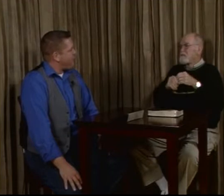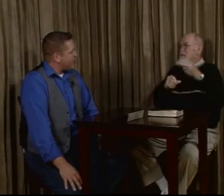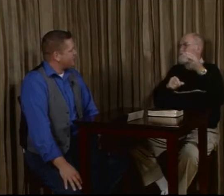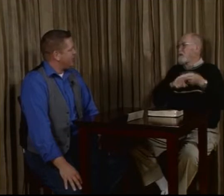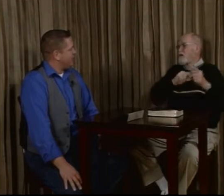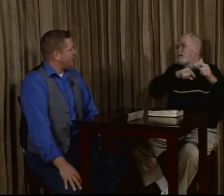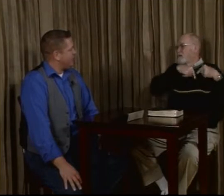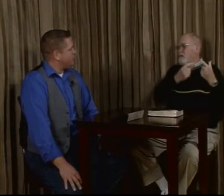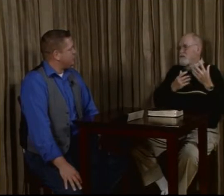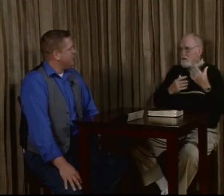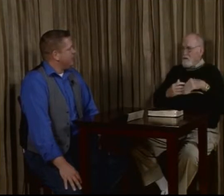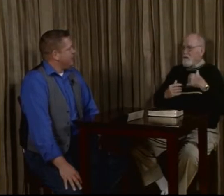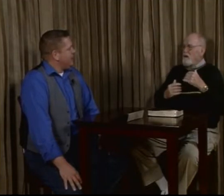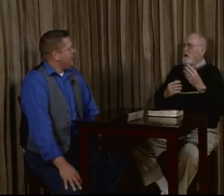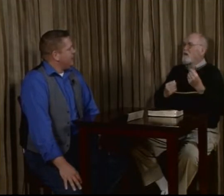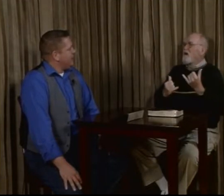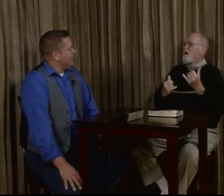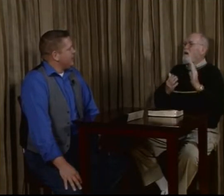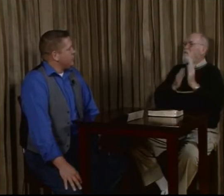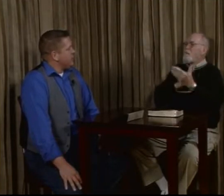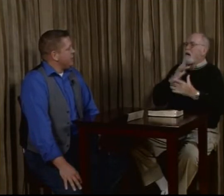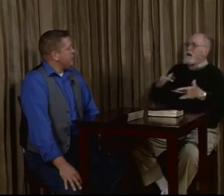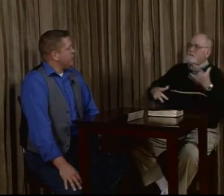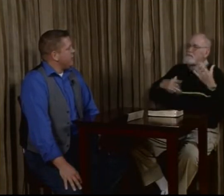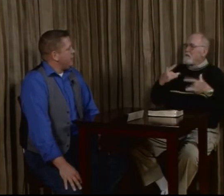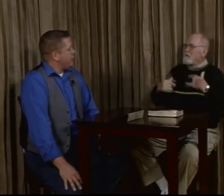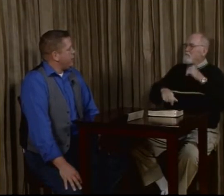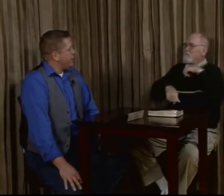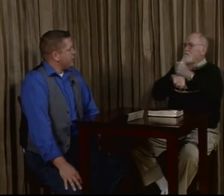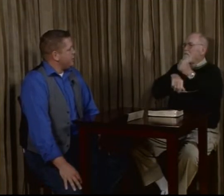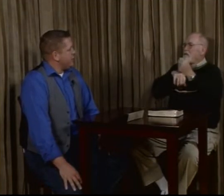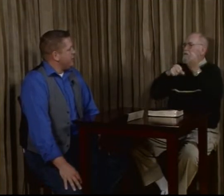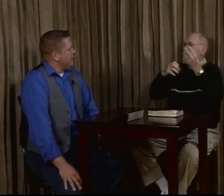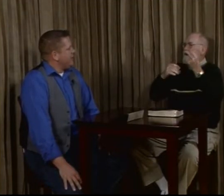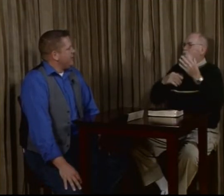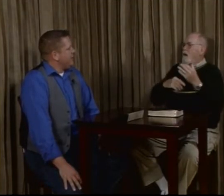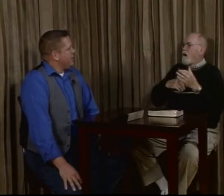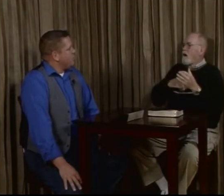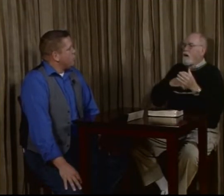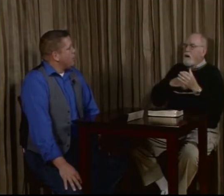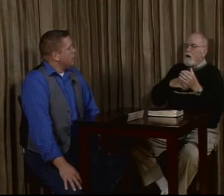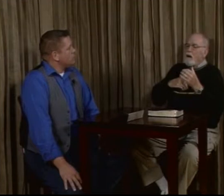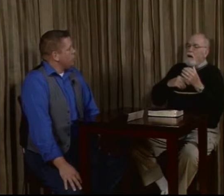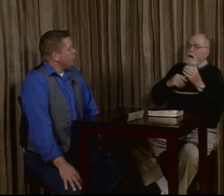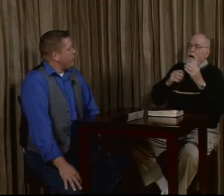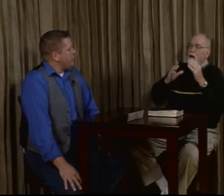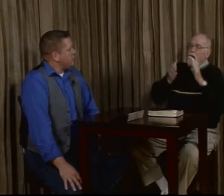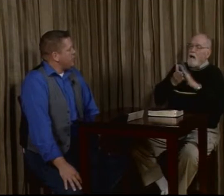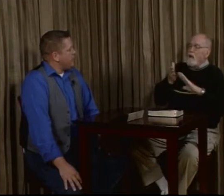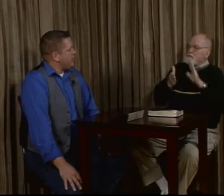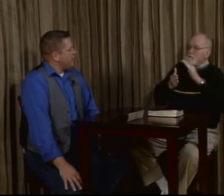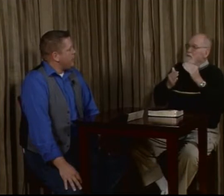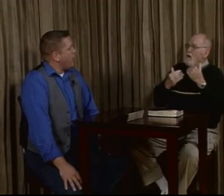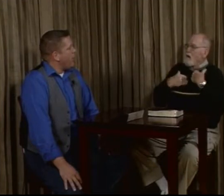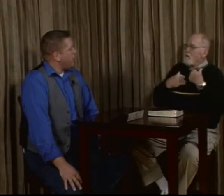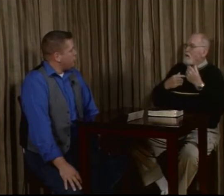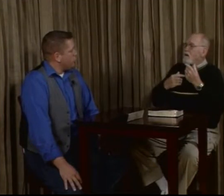fascinating language. And it has really evolved throughout history, so much so that it's becoming a popular